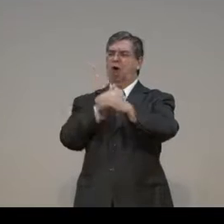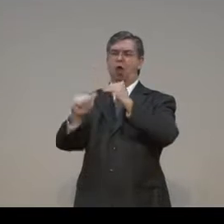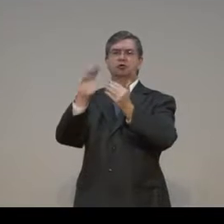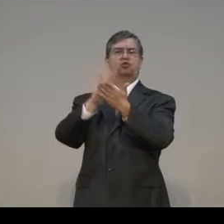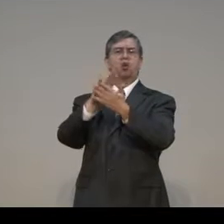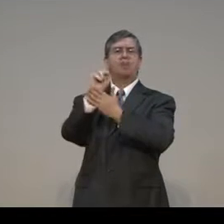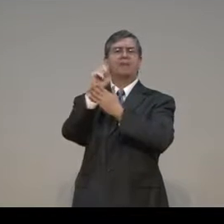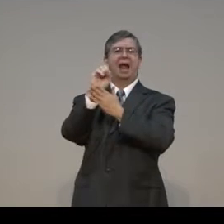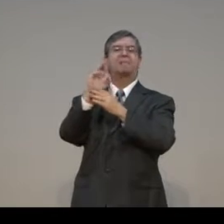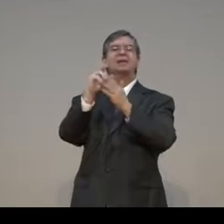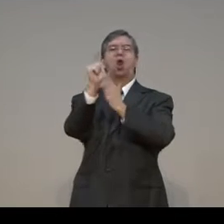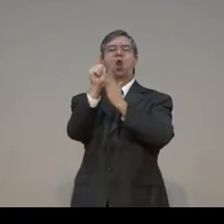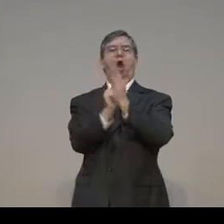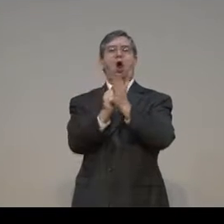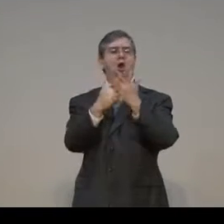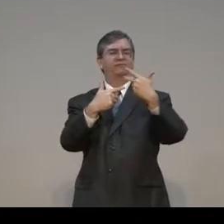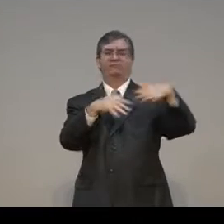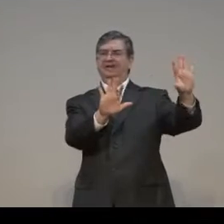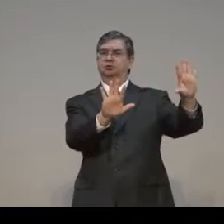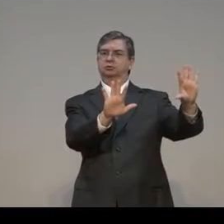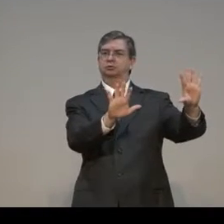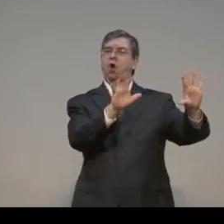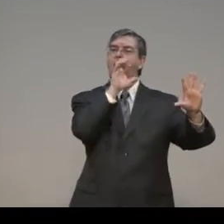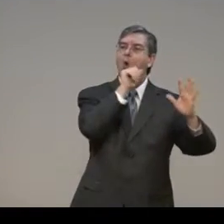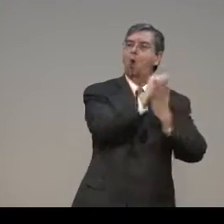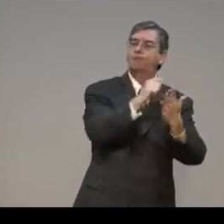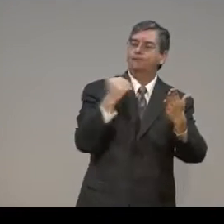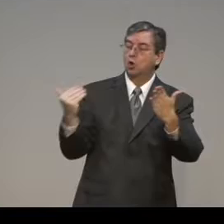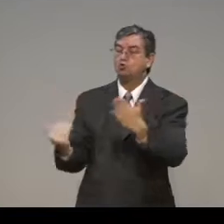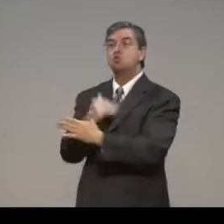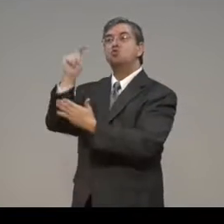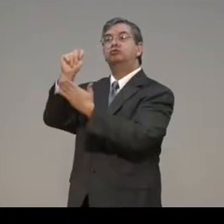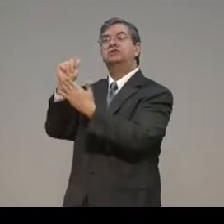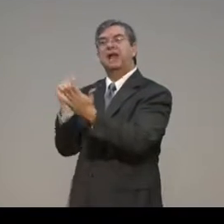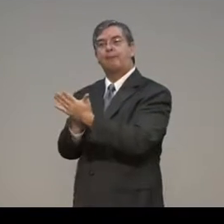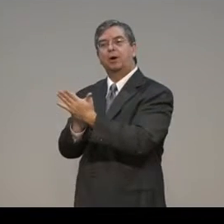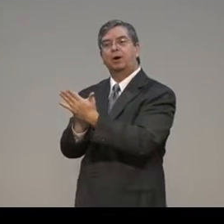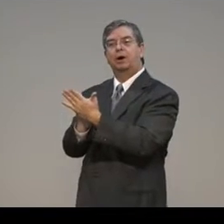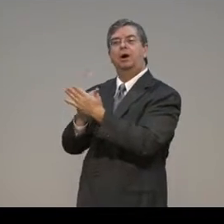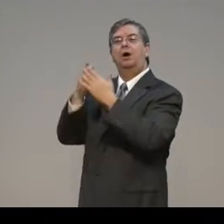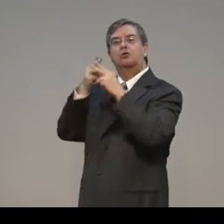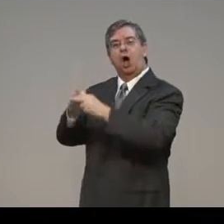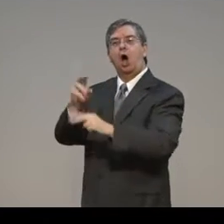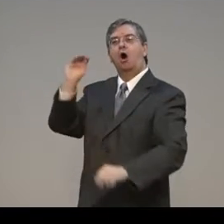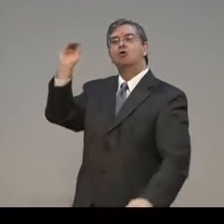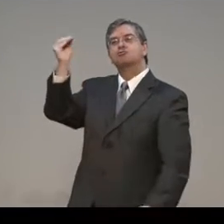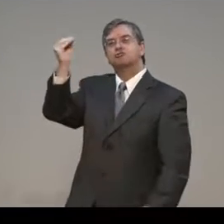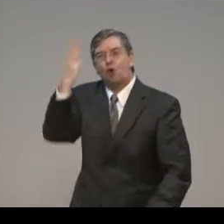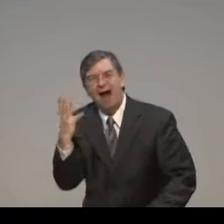and regulations. But as far as the scripture goes, in our spiritual lives, we're no longer under